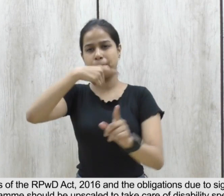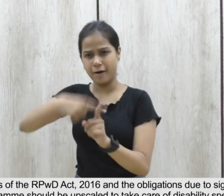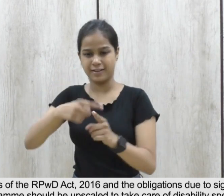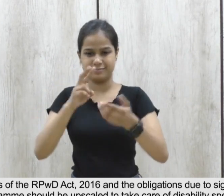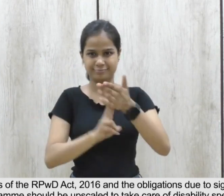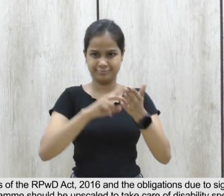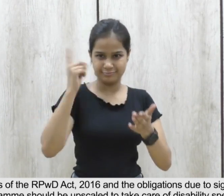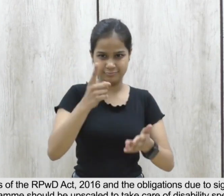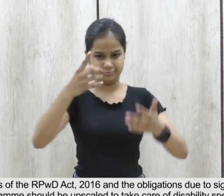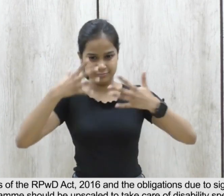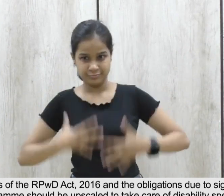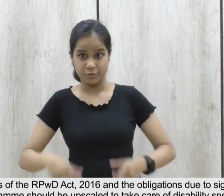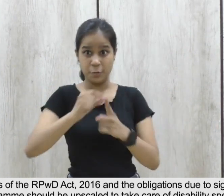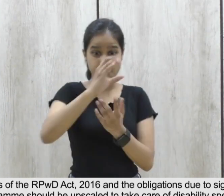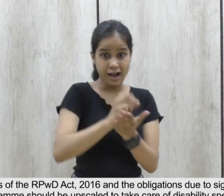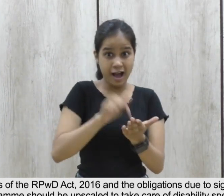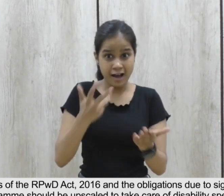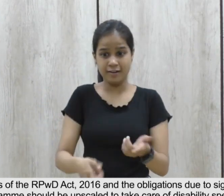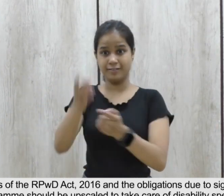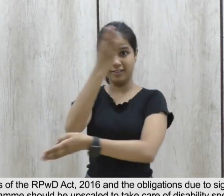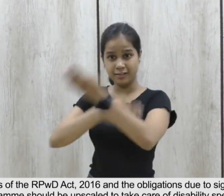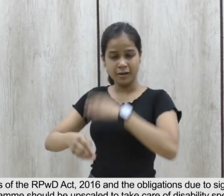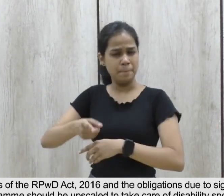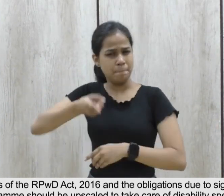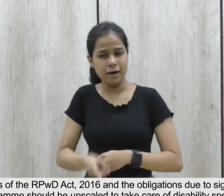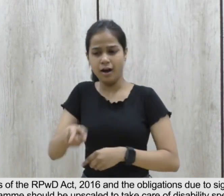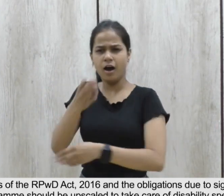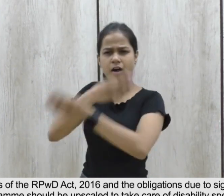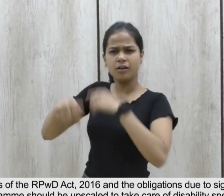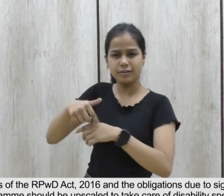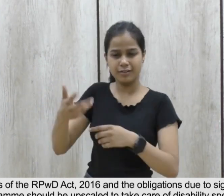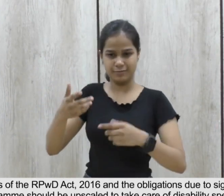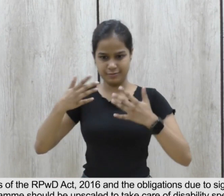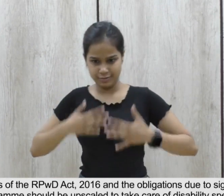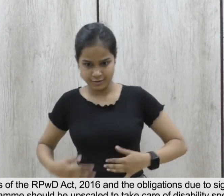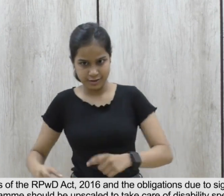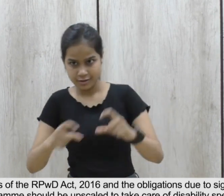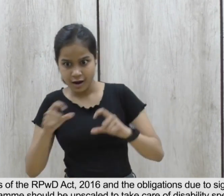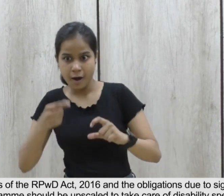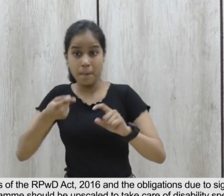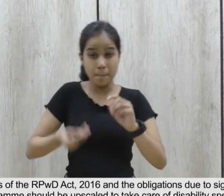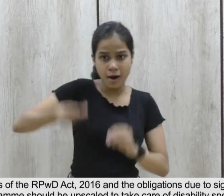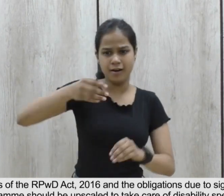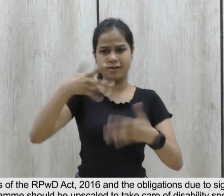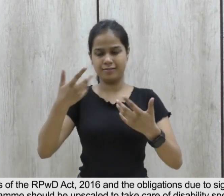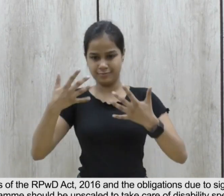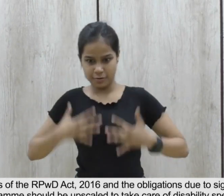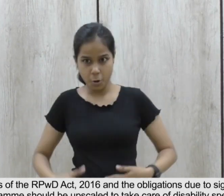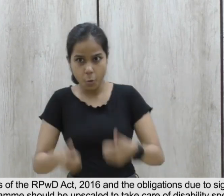the National Health Program should be upscaled to take care of disability-specific health care